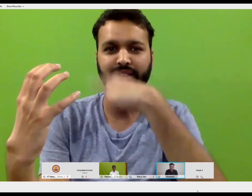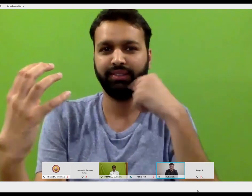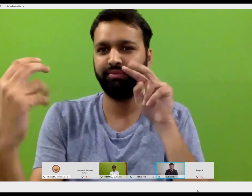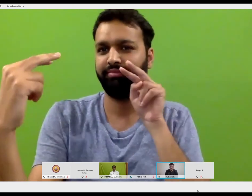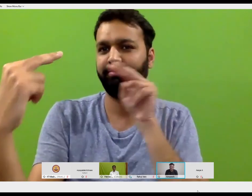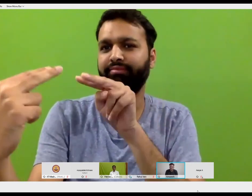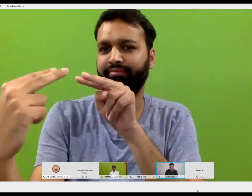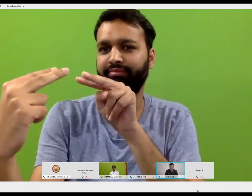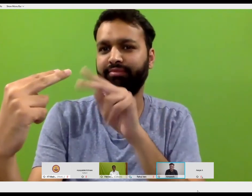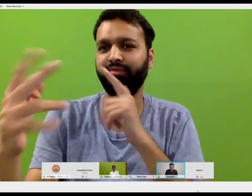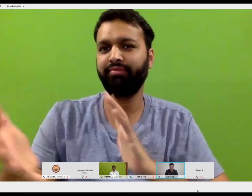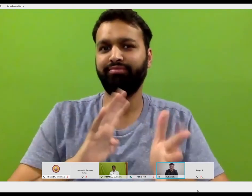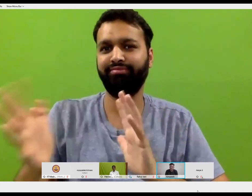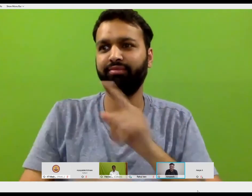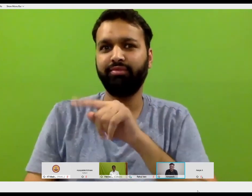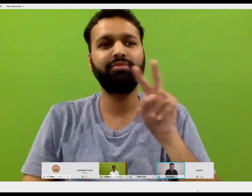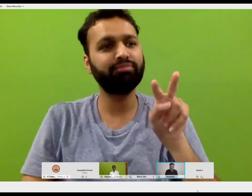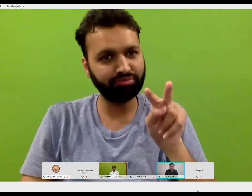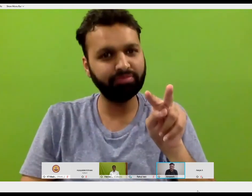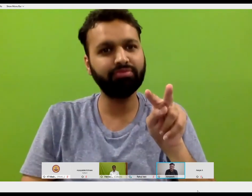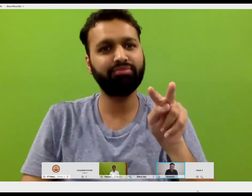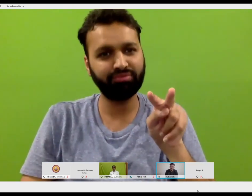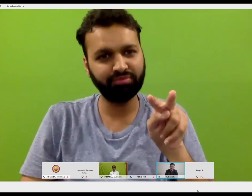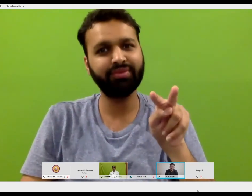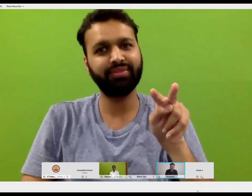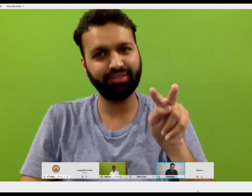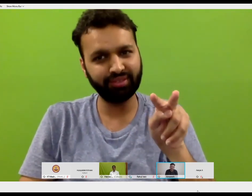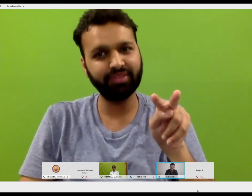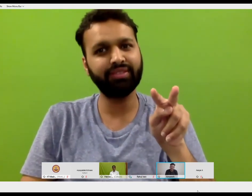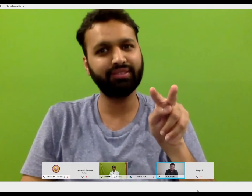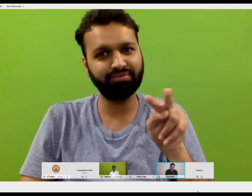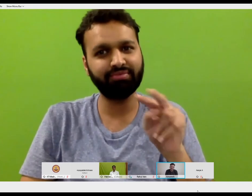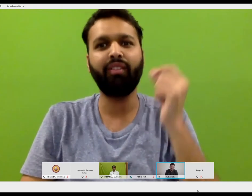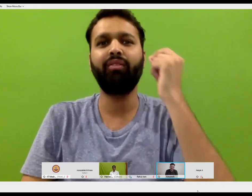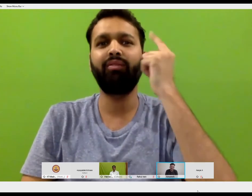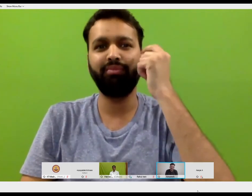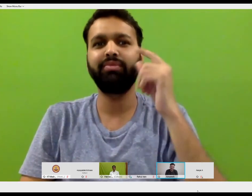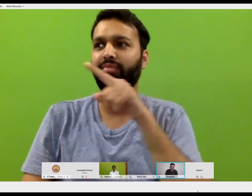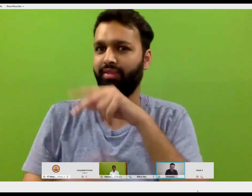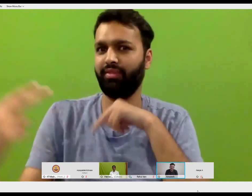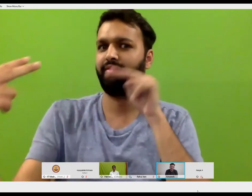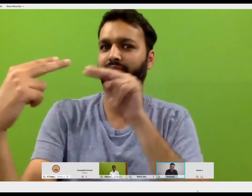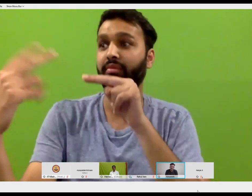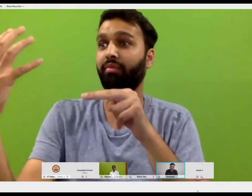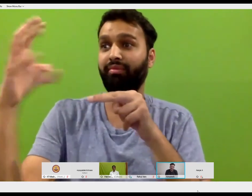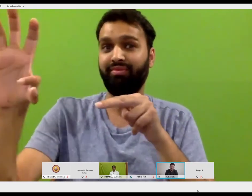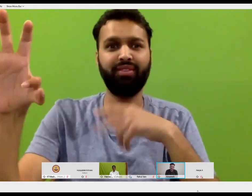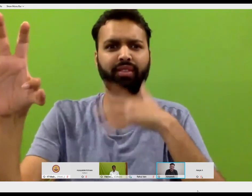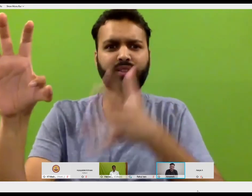to keep facing each other. They have to look at the other person and point sign in, you know, so they can't move their gaze